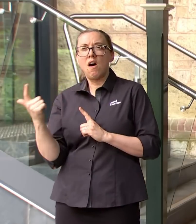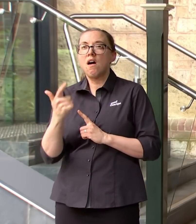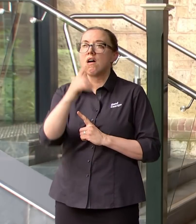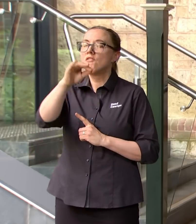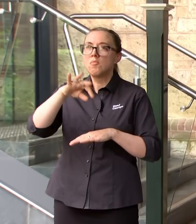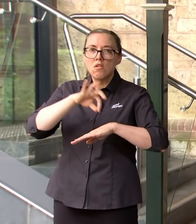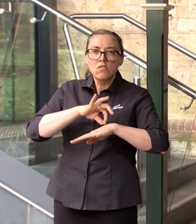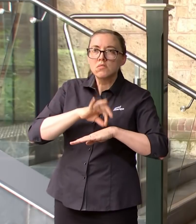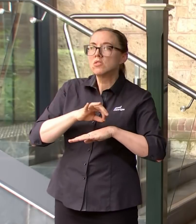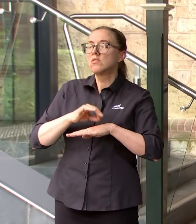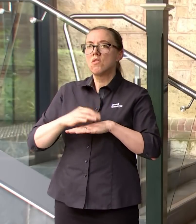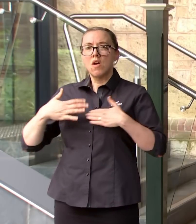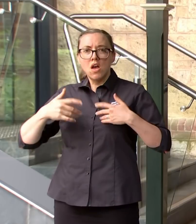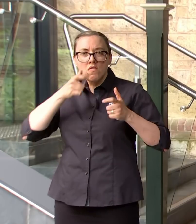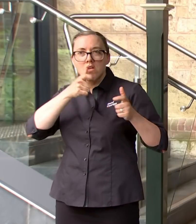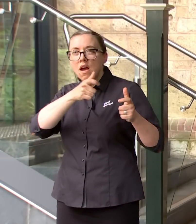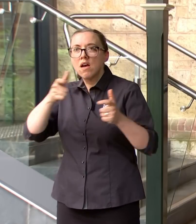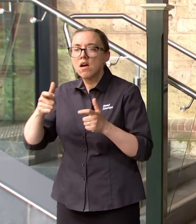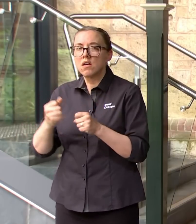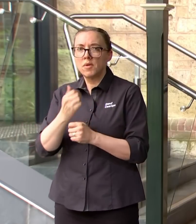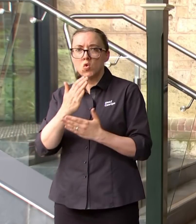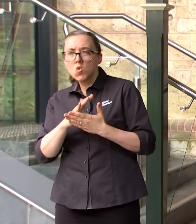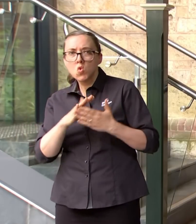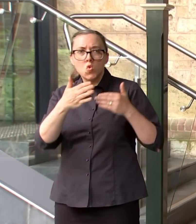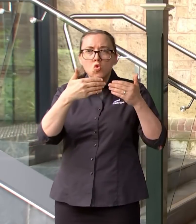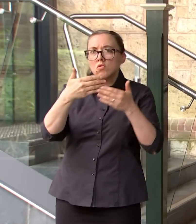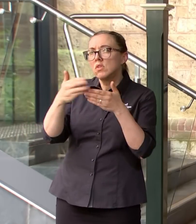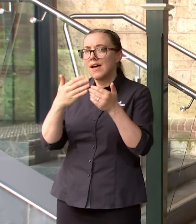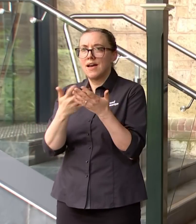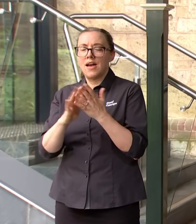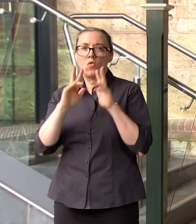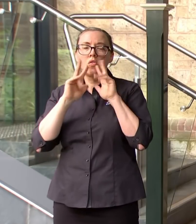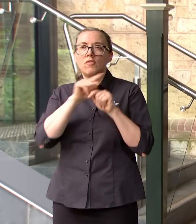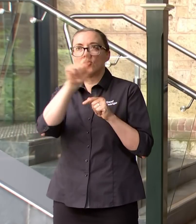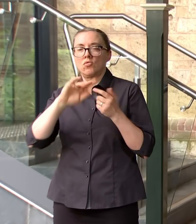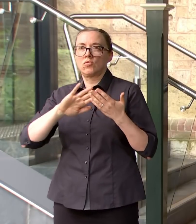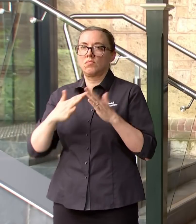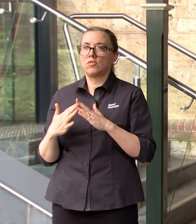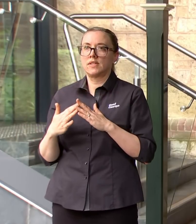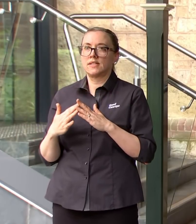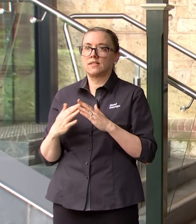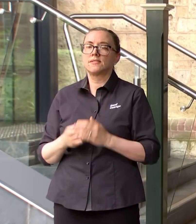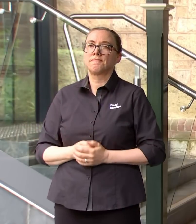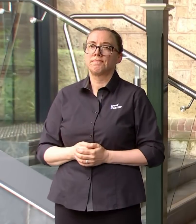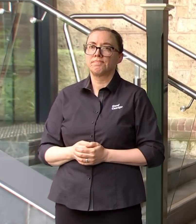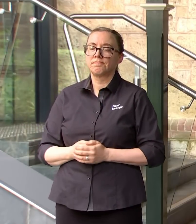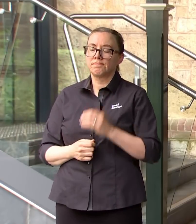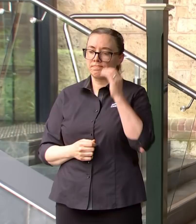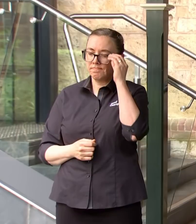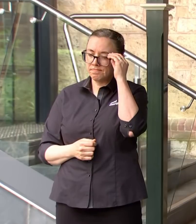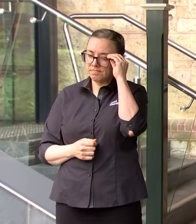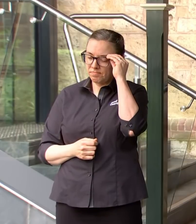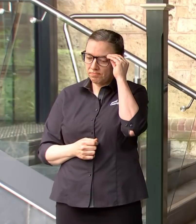so we're working with the local health providers as well as putting our rapid response team in place to support them. As I said